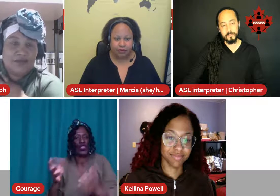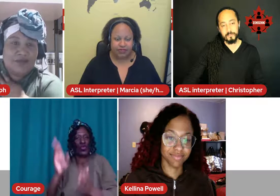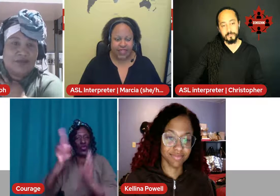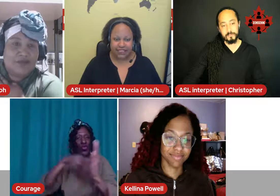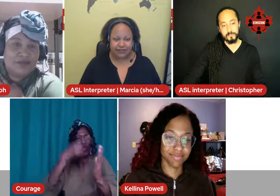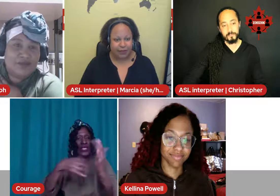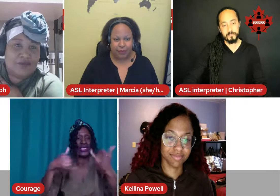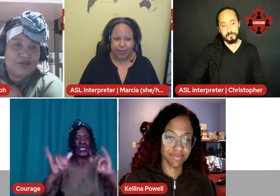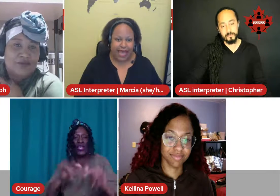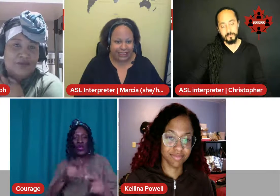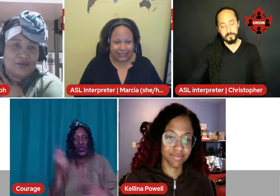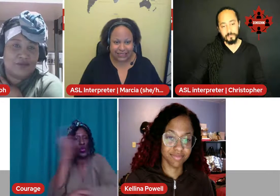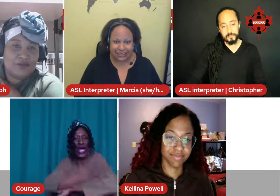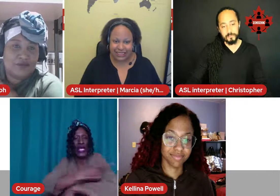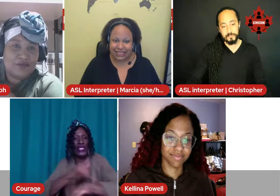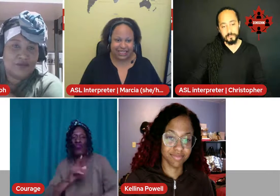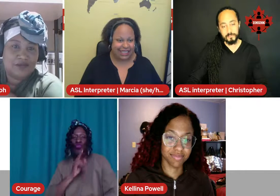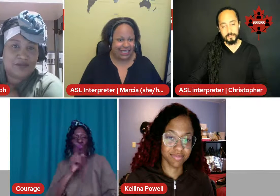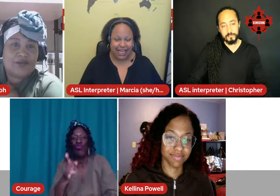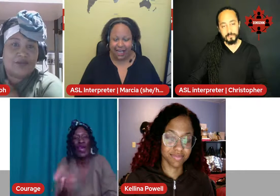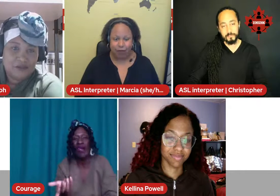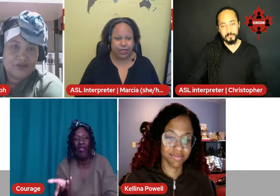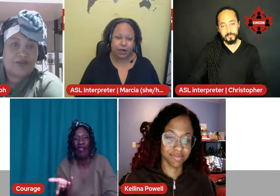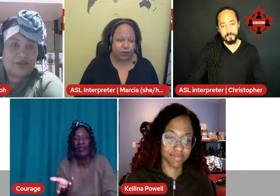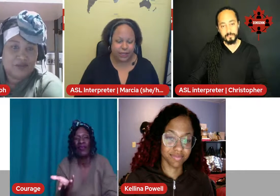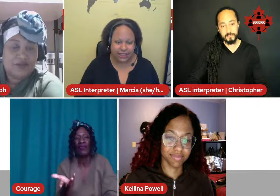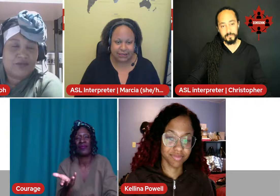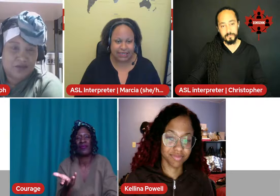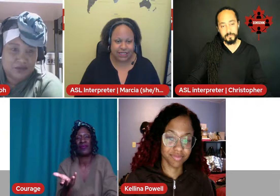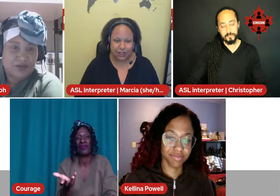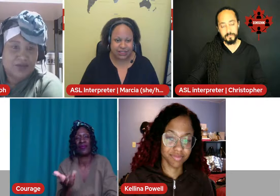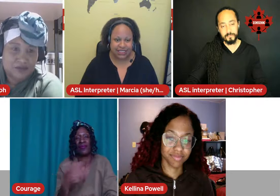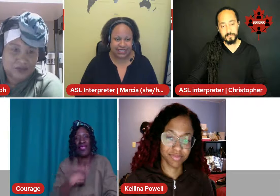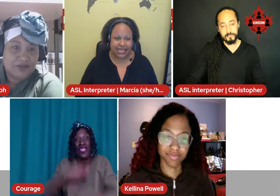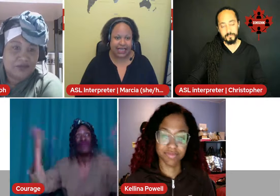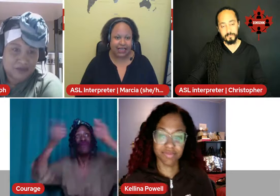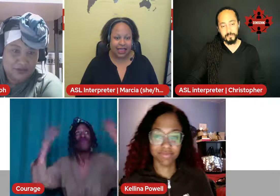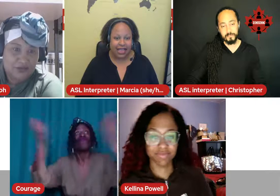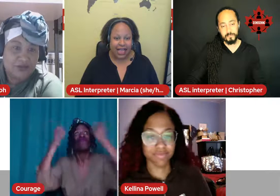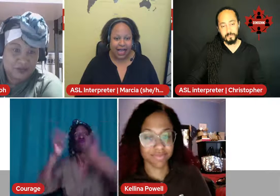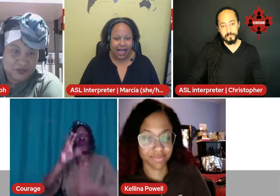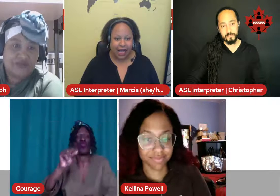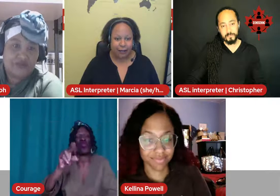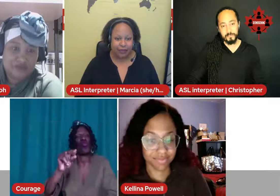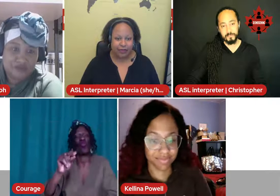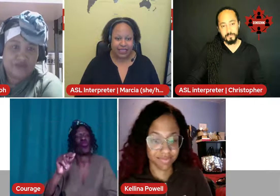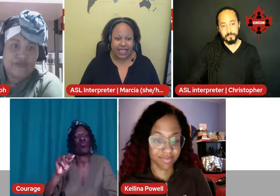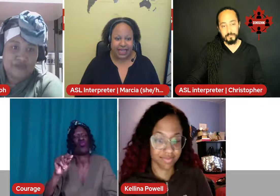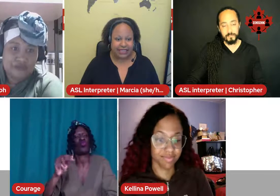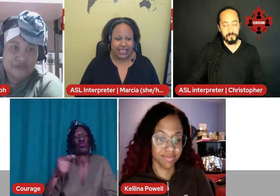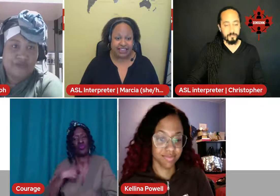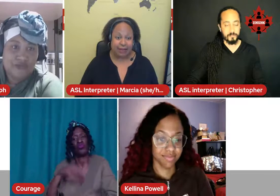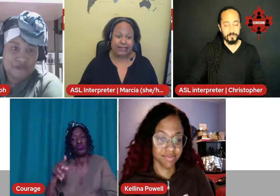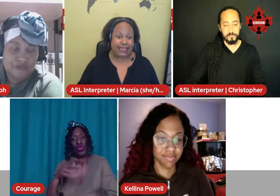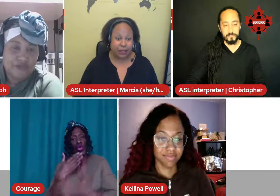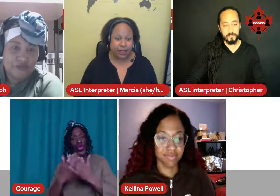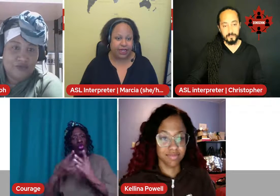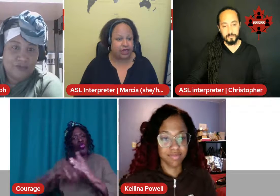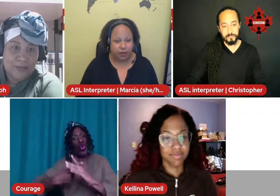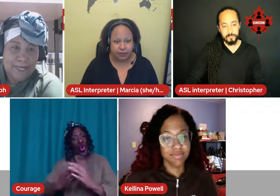Things from the past. We know that racism continues to this day. Can I say that I'm celebrating? No.